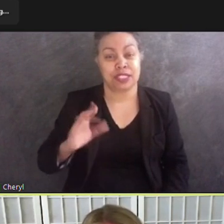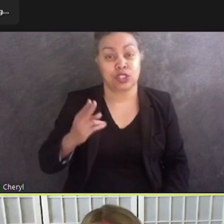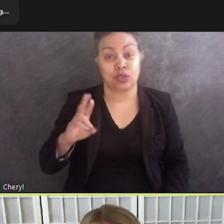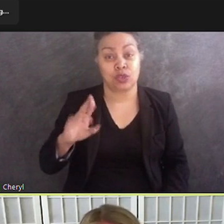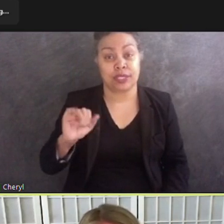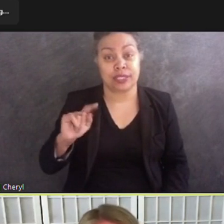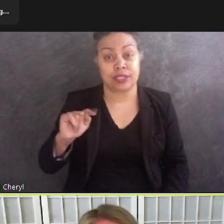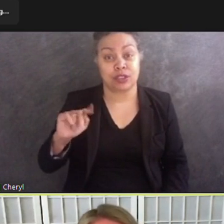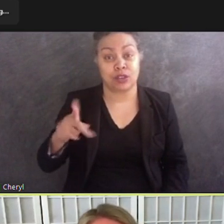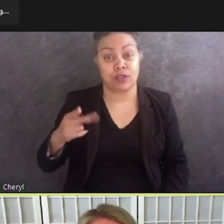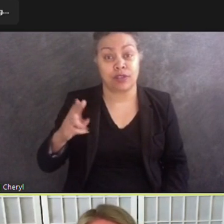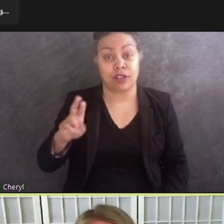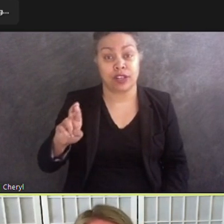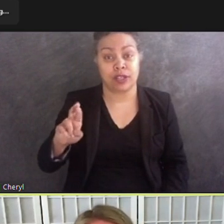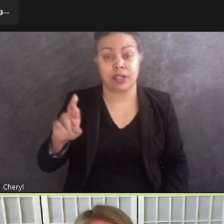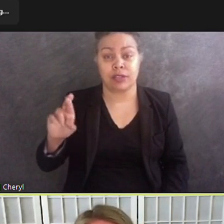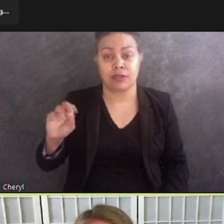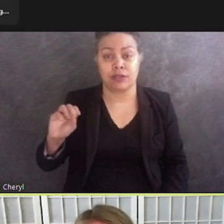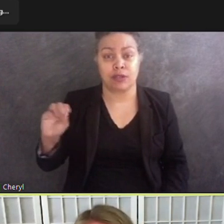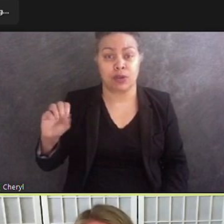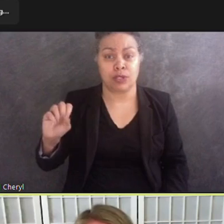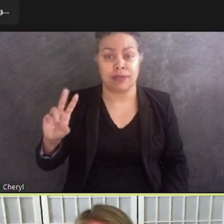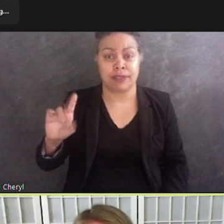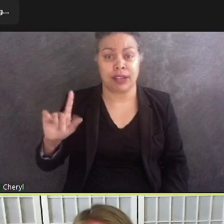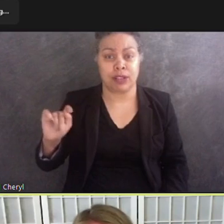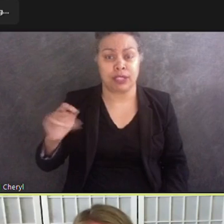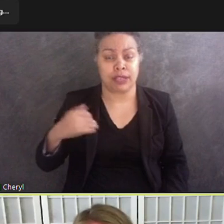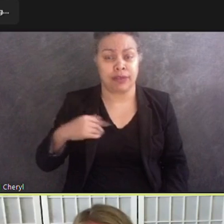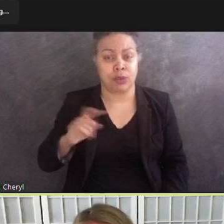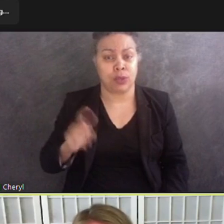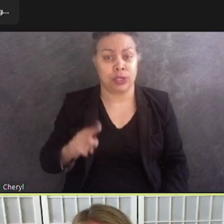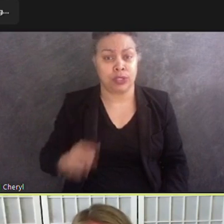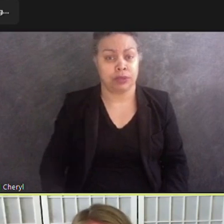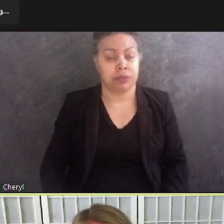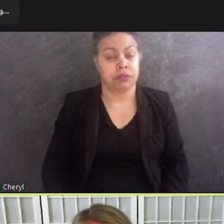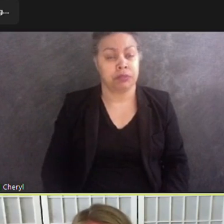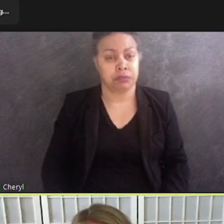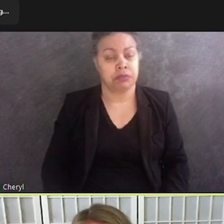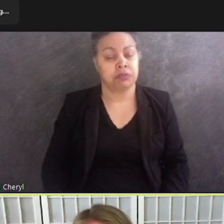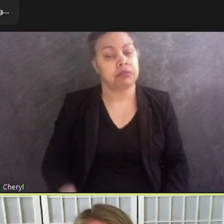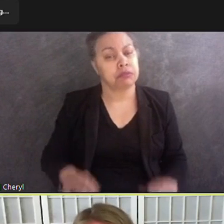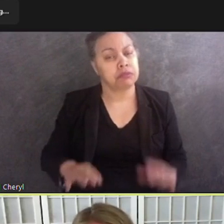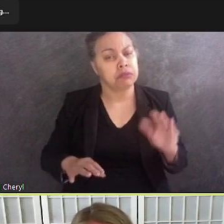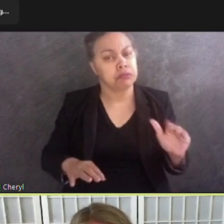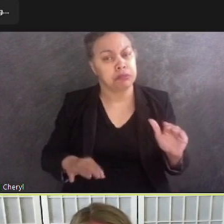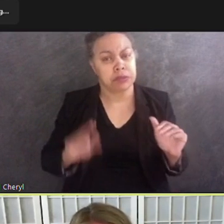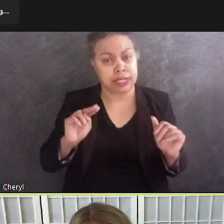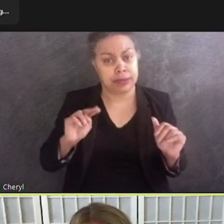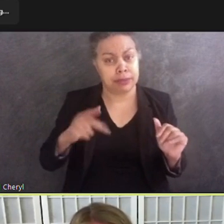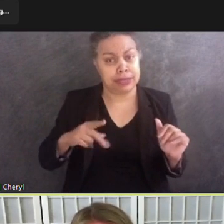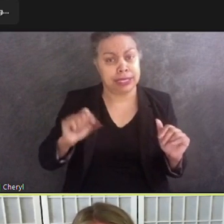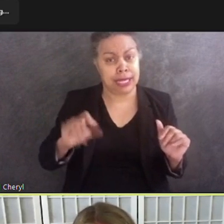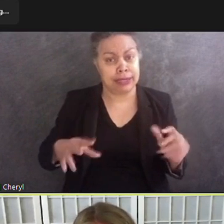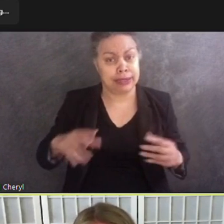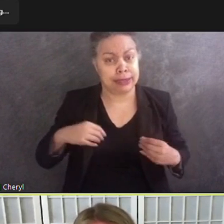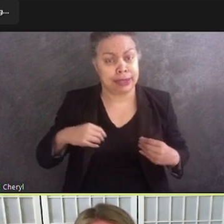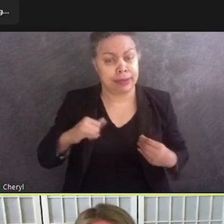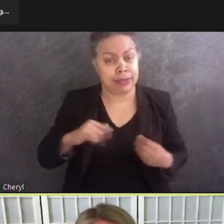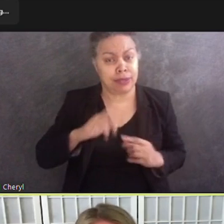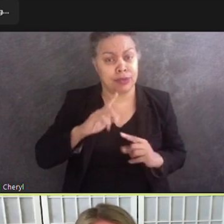question. Could you please address whether or not the NPS has received Dr. Fogelhatch's report, whether they